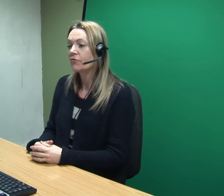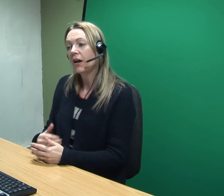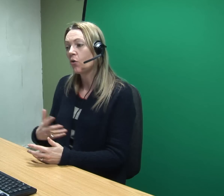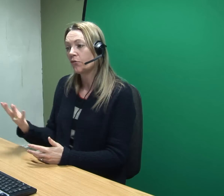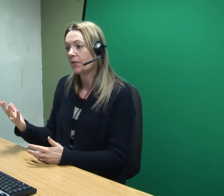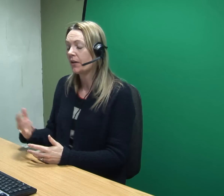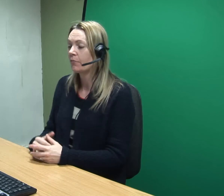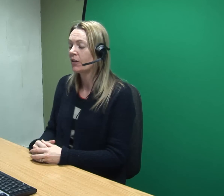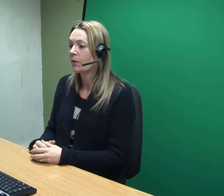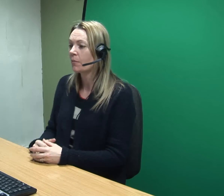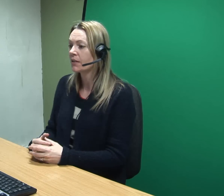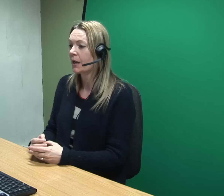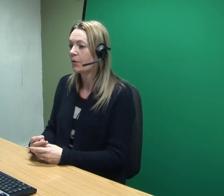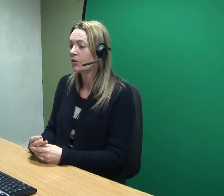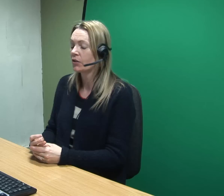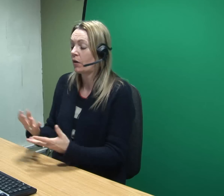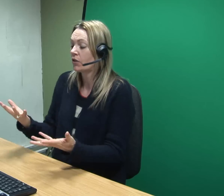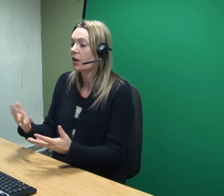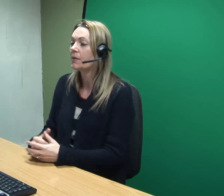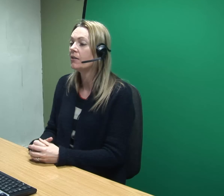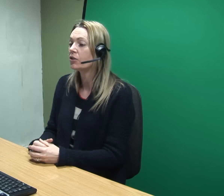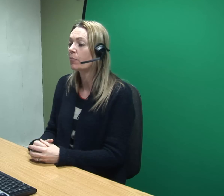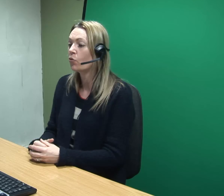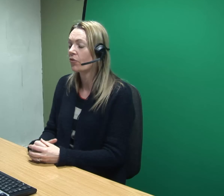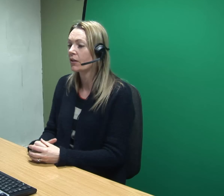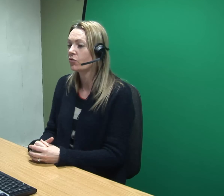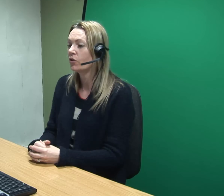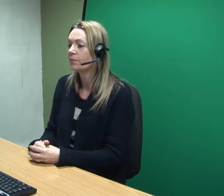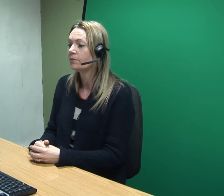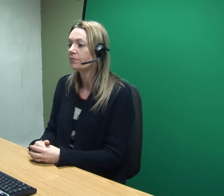and ran off. Can you help me please? I don't know what to do.